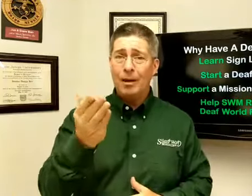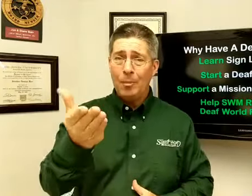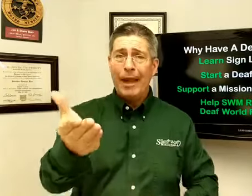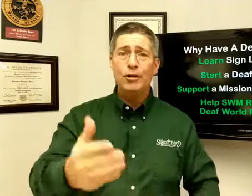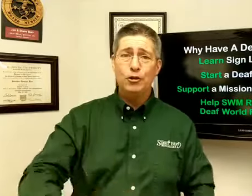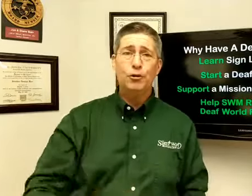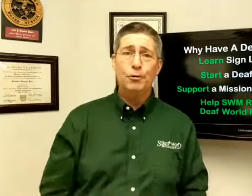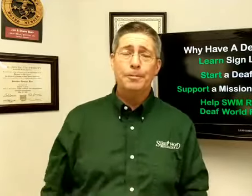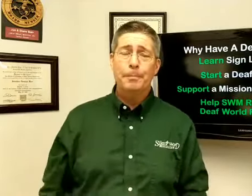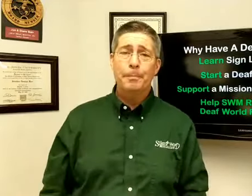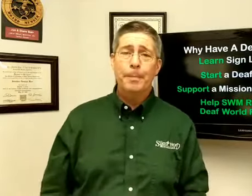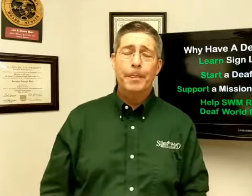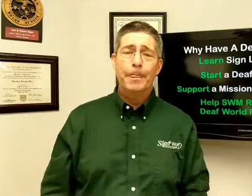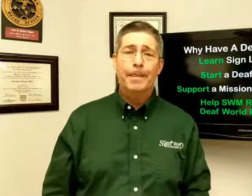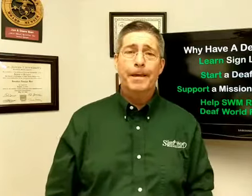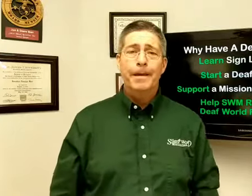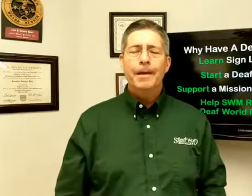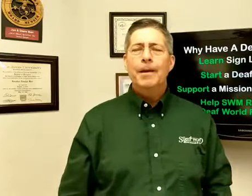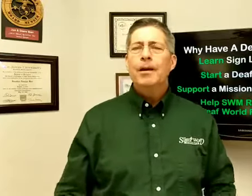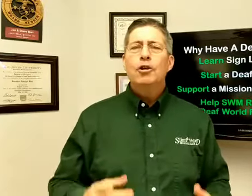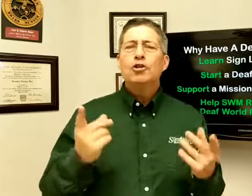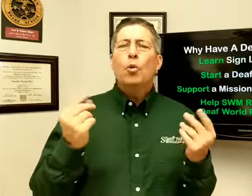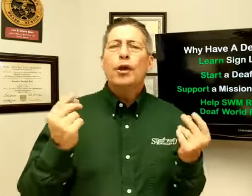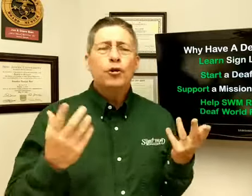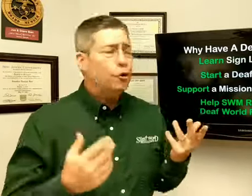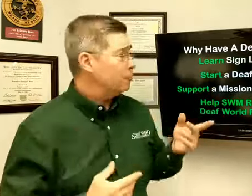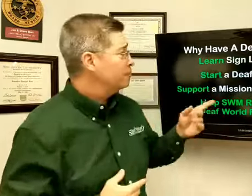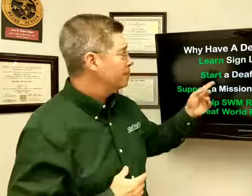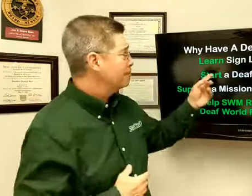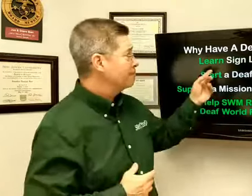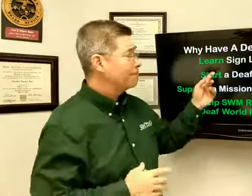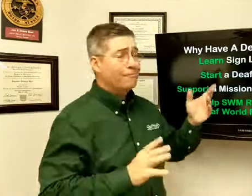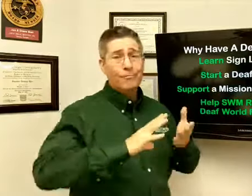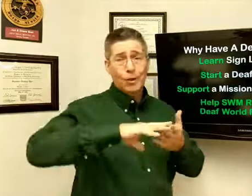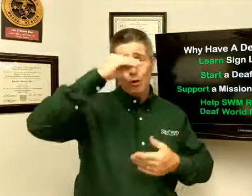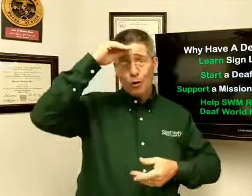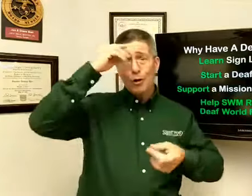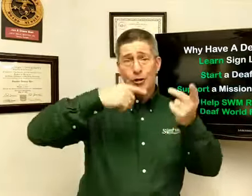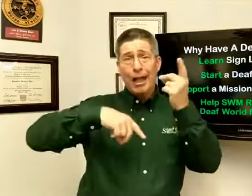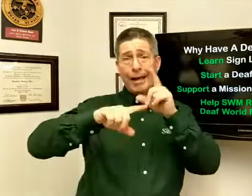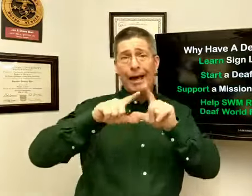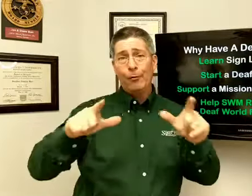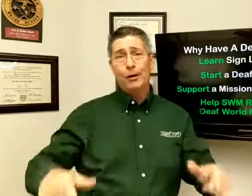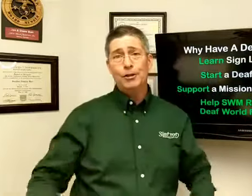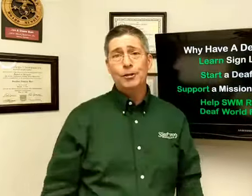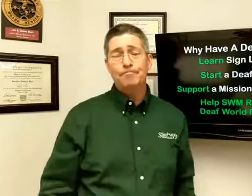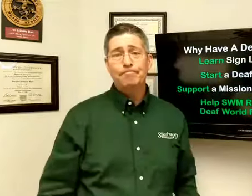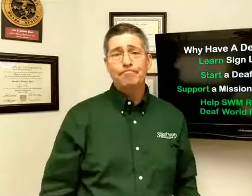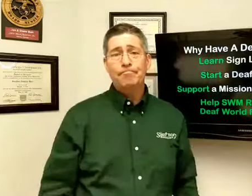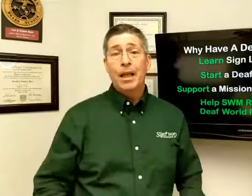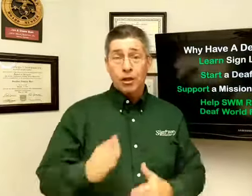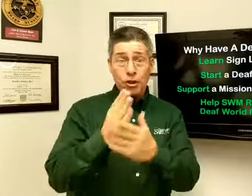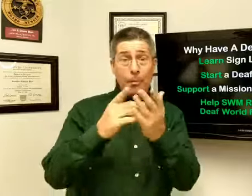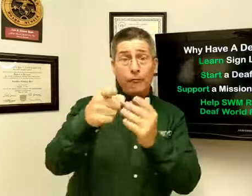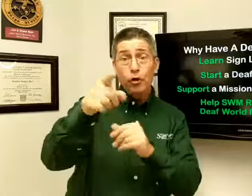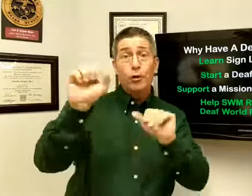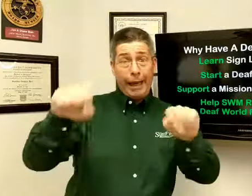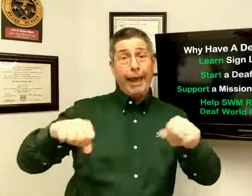as you. So what do you do? You learn sign language. Some of you can